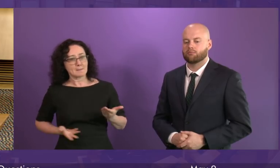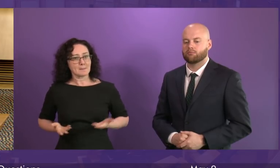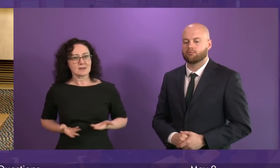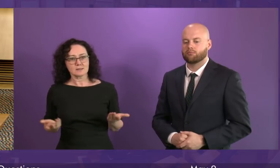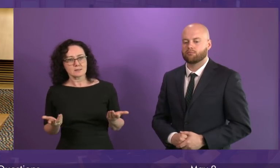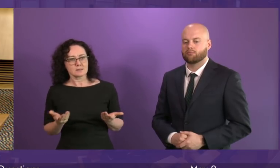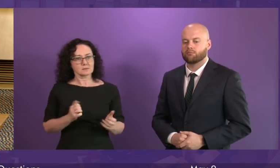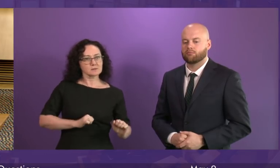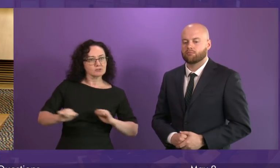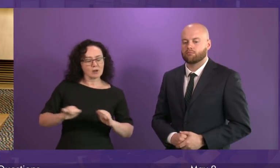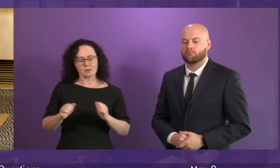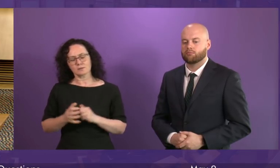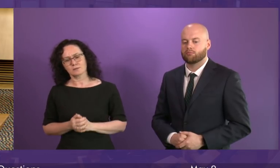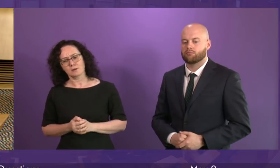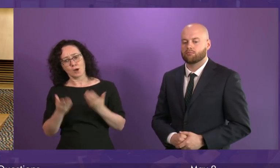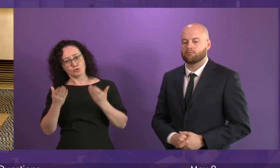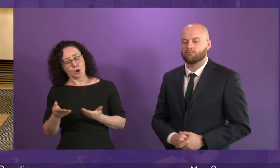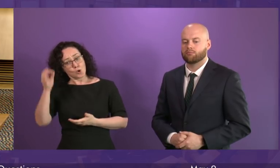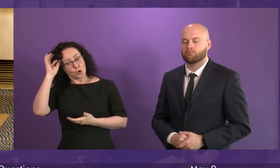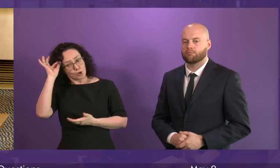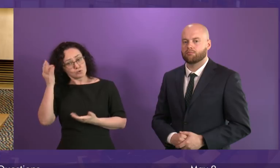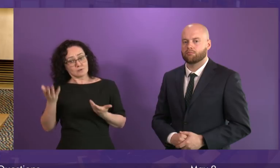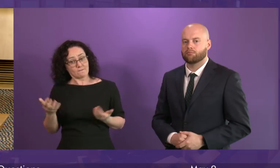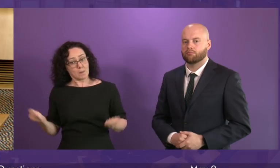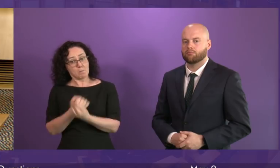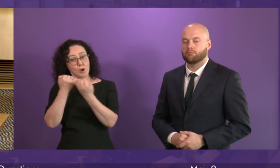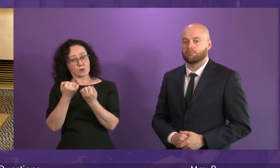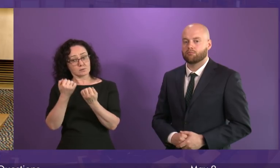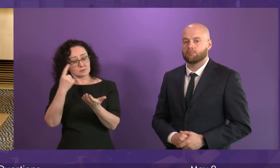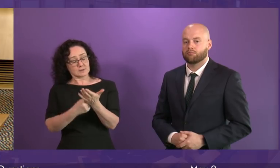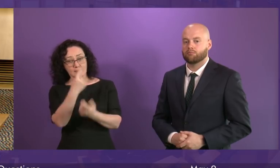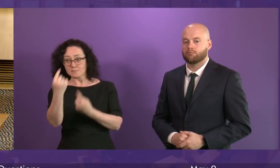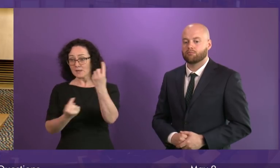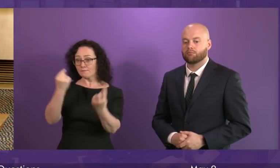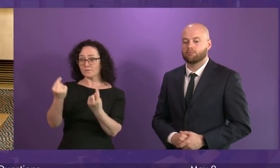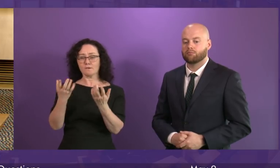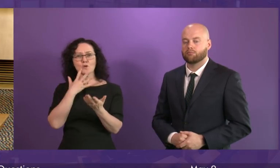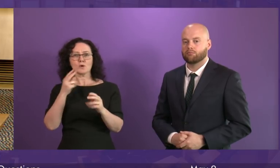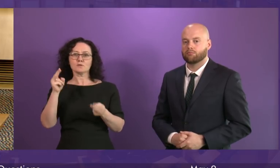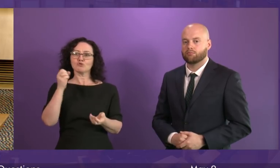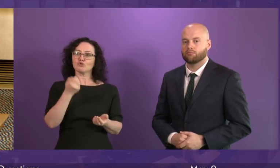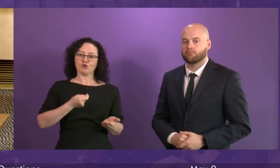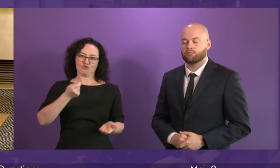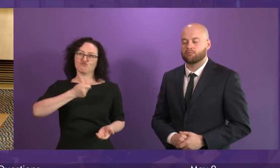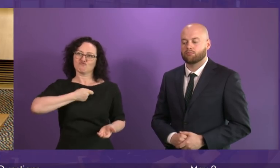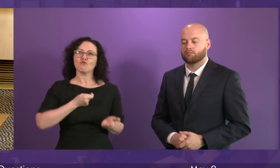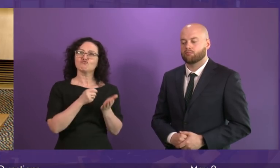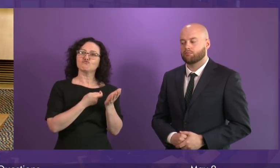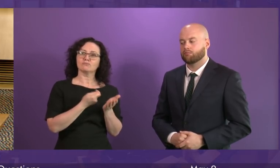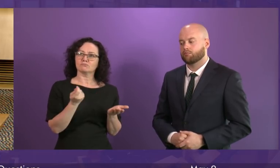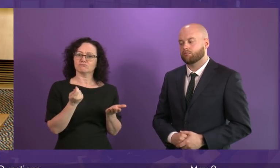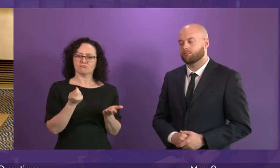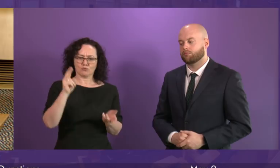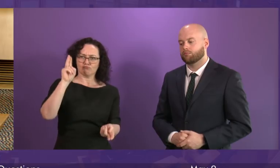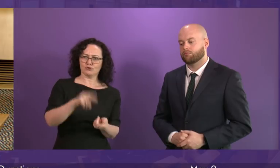following the Community Empowerment Act, councils now have the powers to go even further if they want to reduce rates further than that locally. So we are